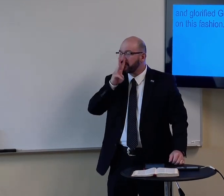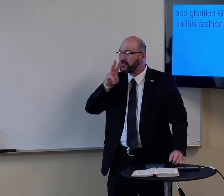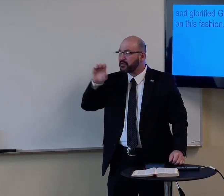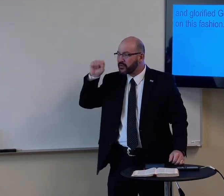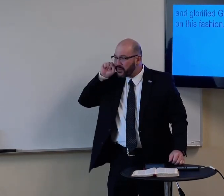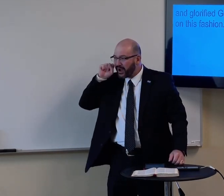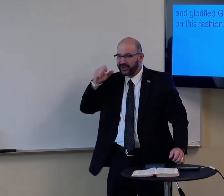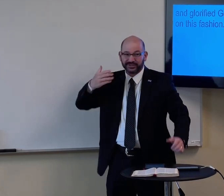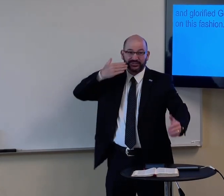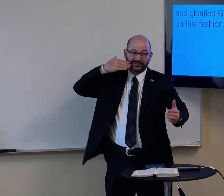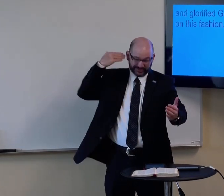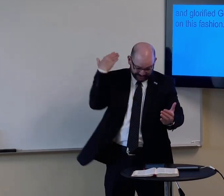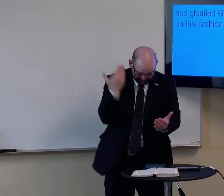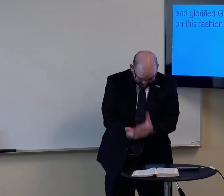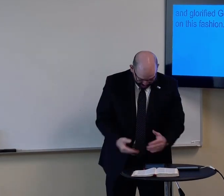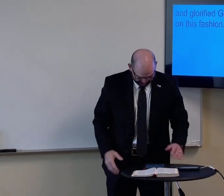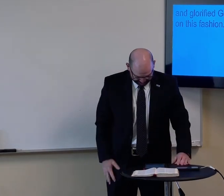And it was good.